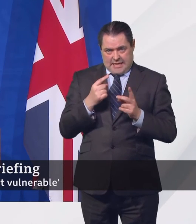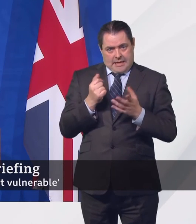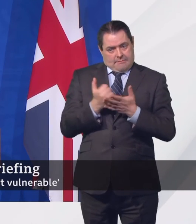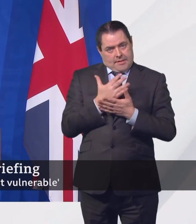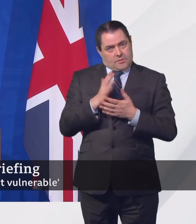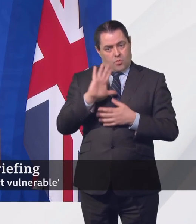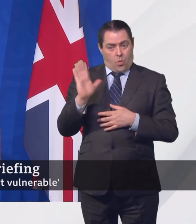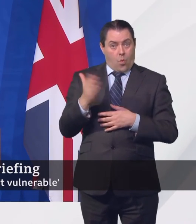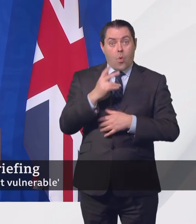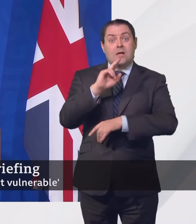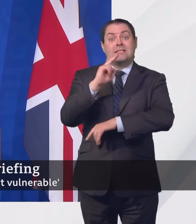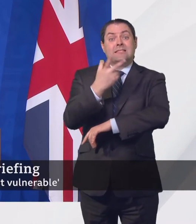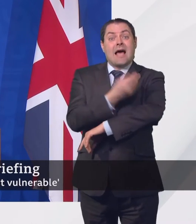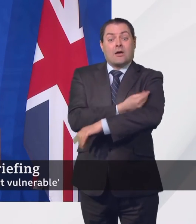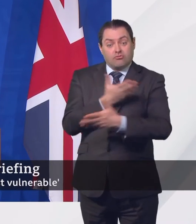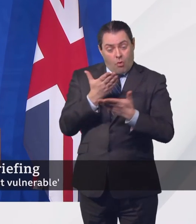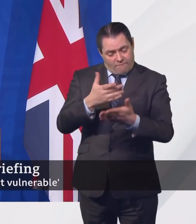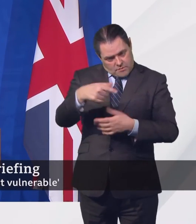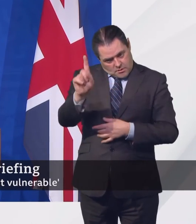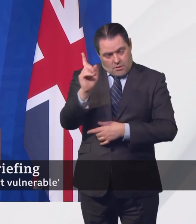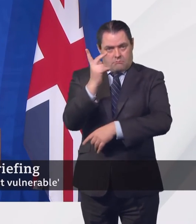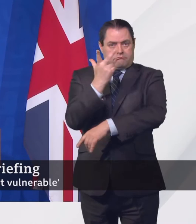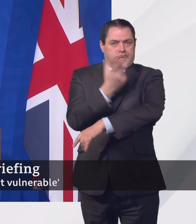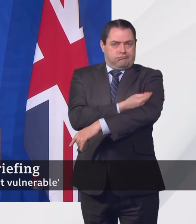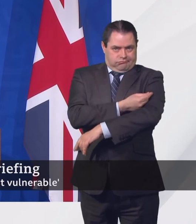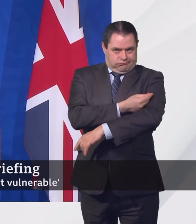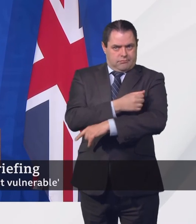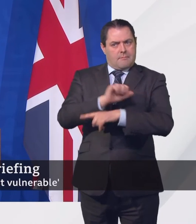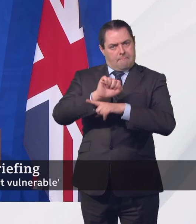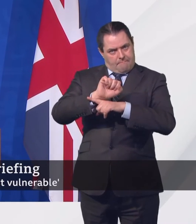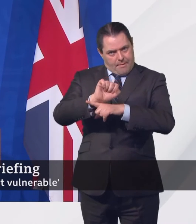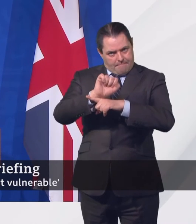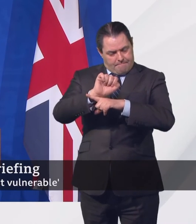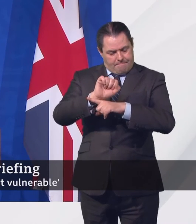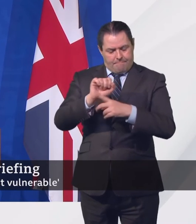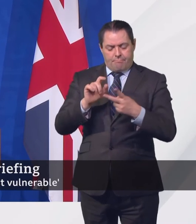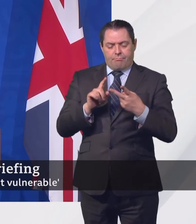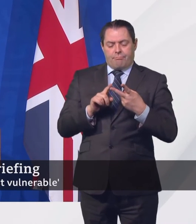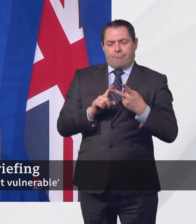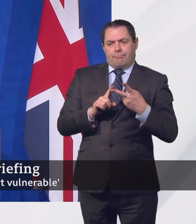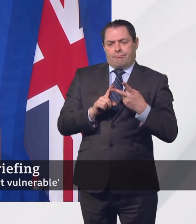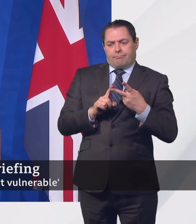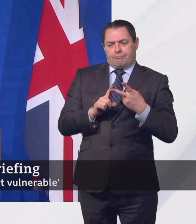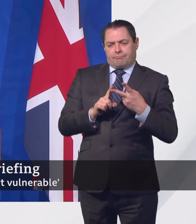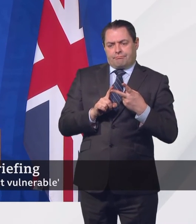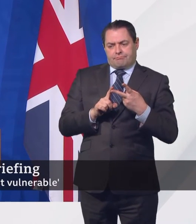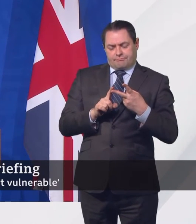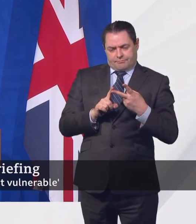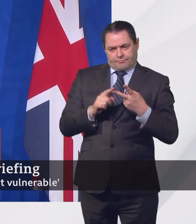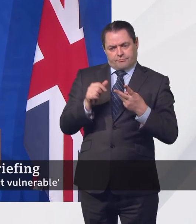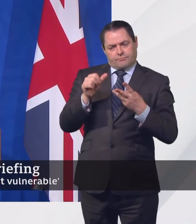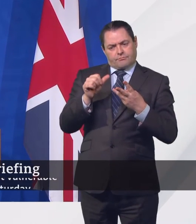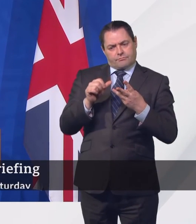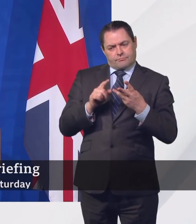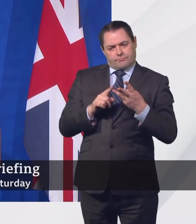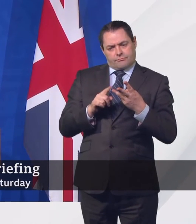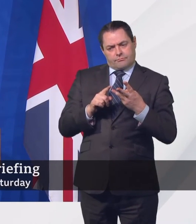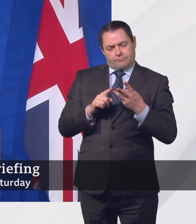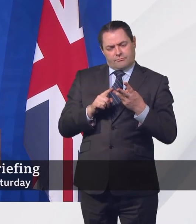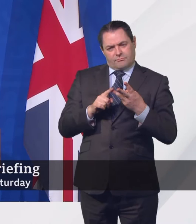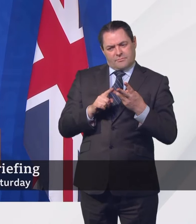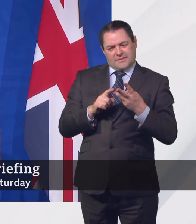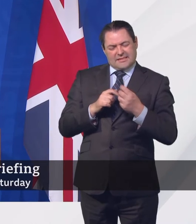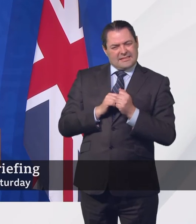second dose when they're asked to come forward when they're given their turn. But,